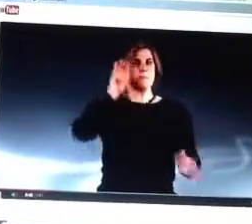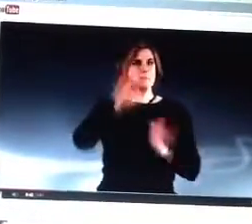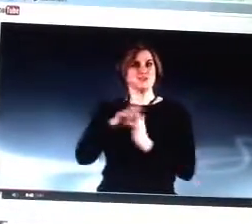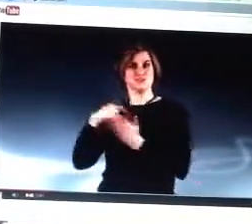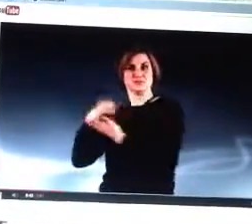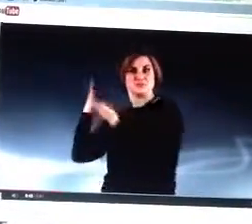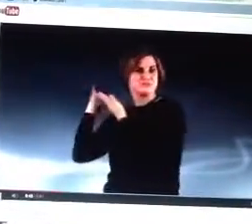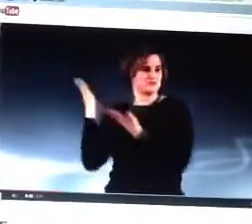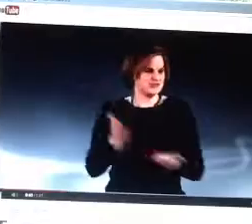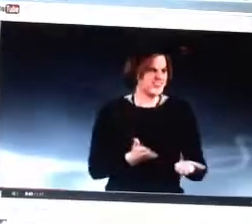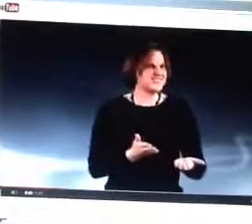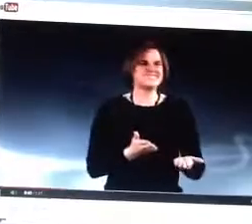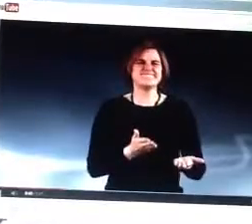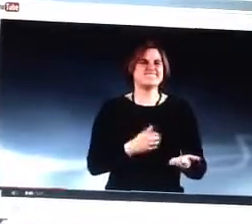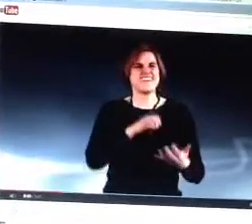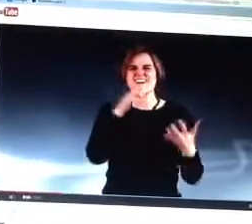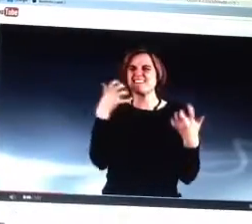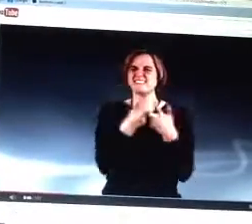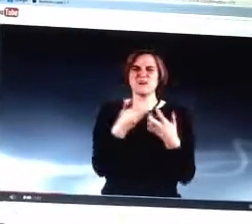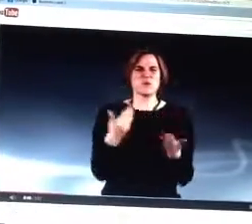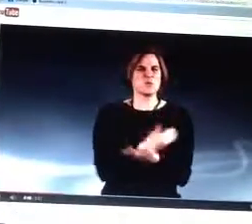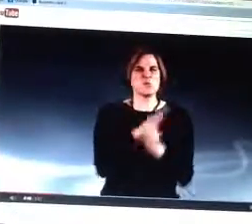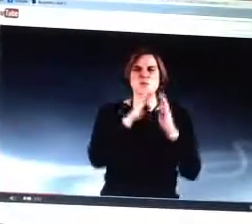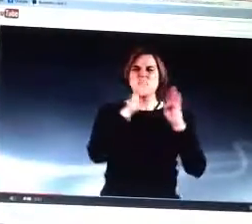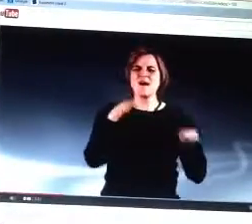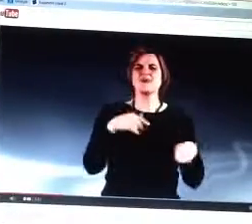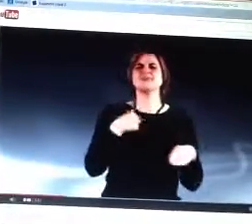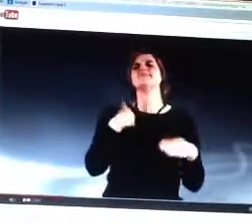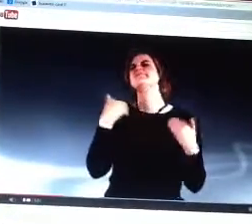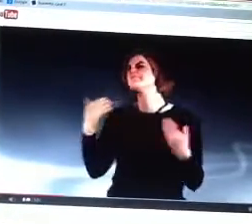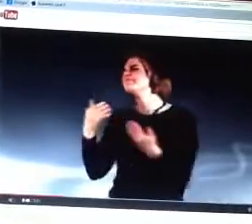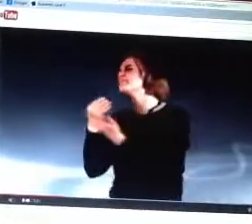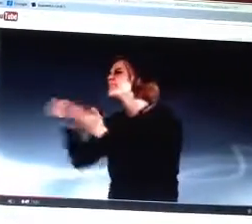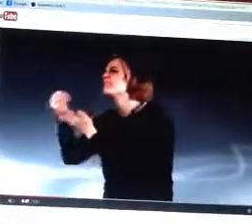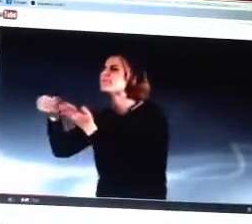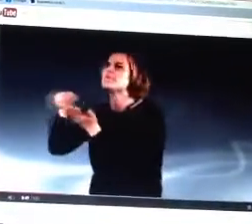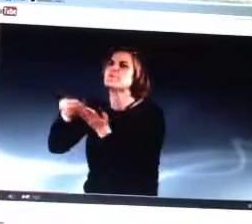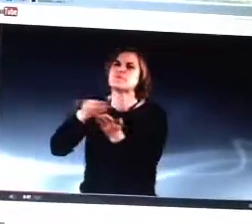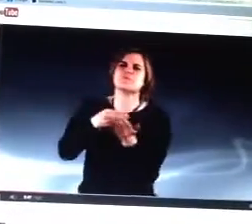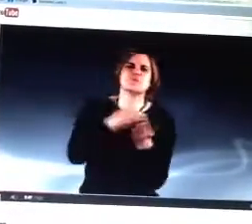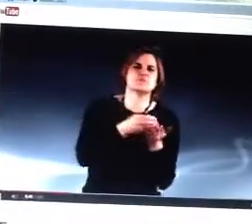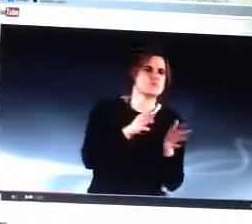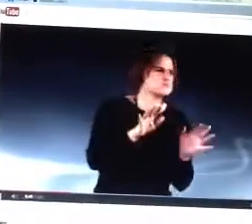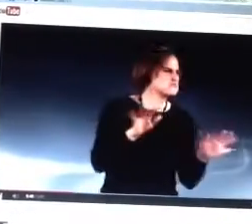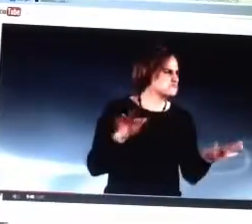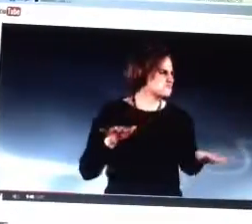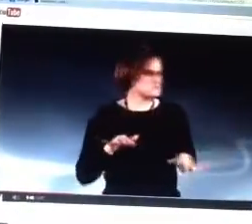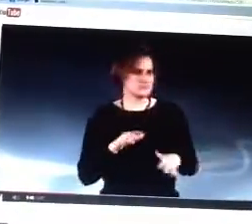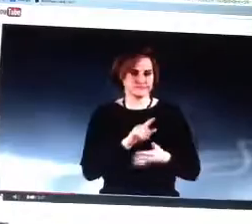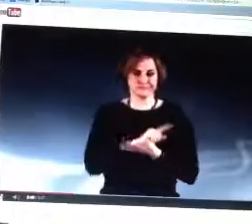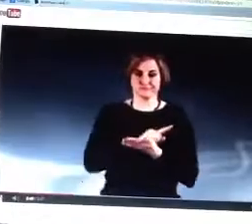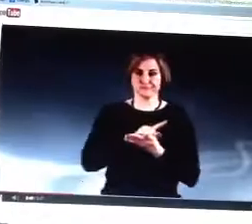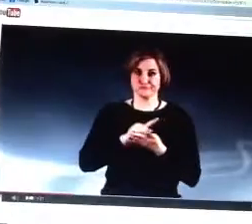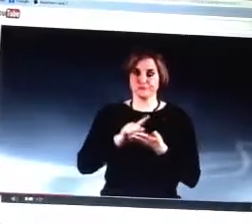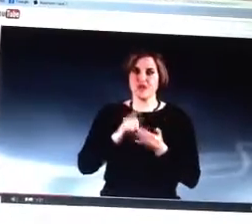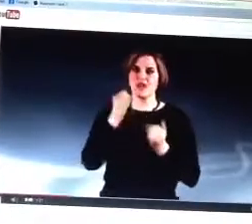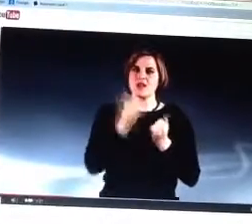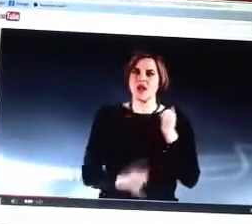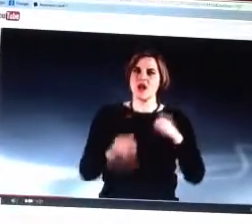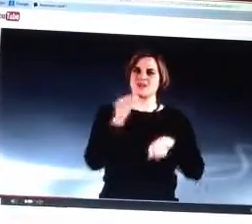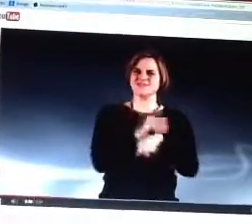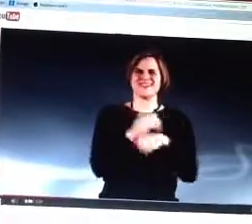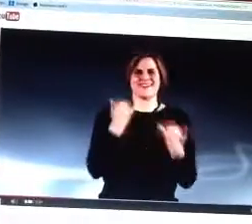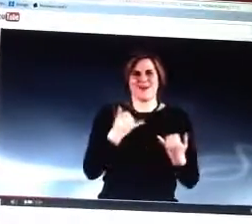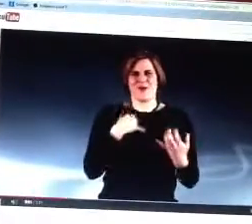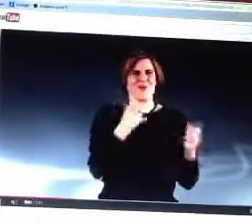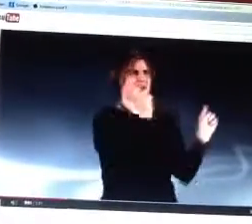and nice. Some of my old pictures I brought from my old house, but they didn't match my new house. So,